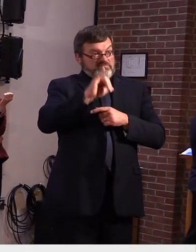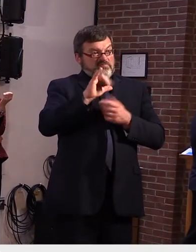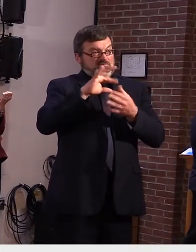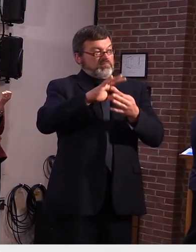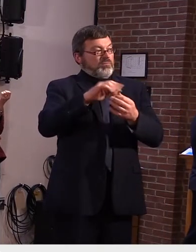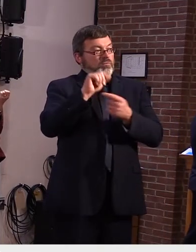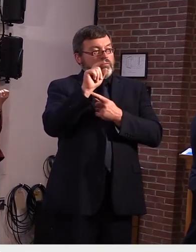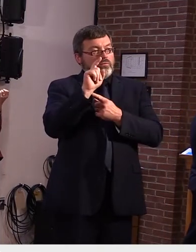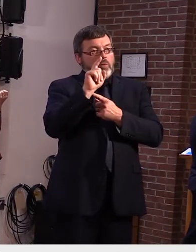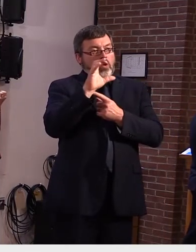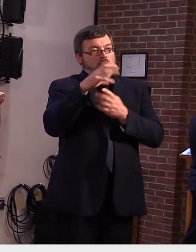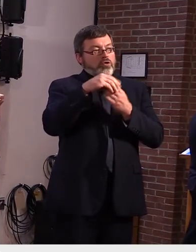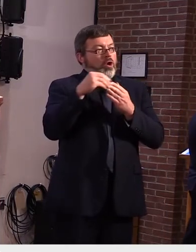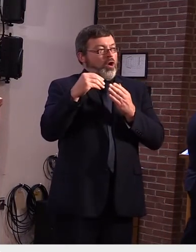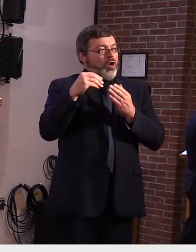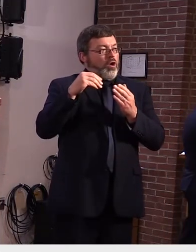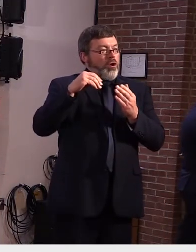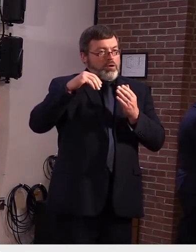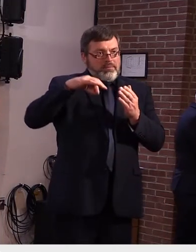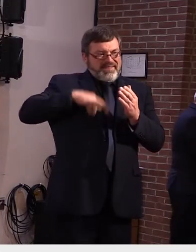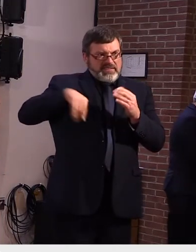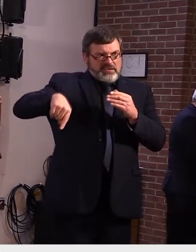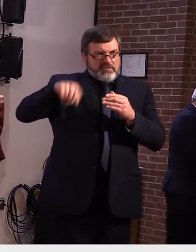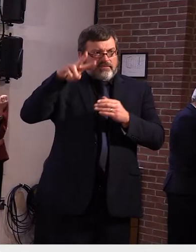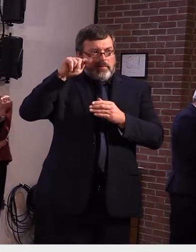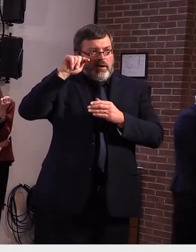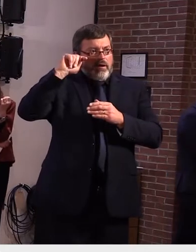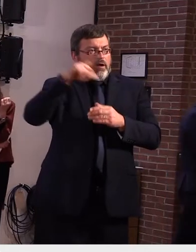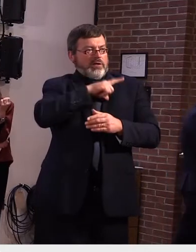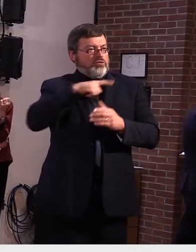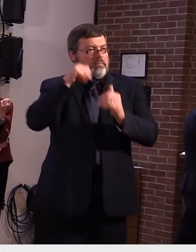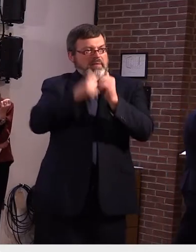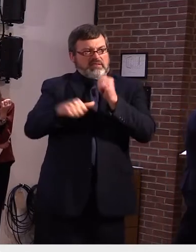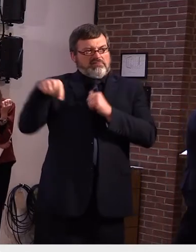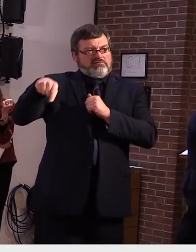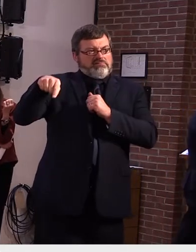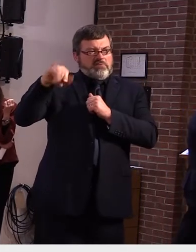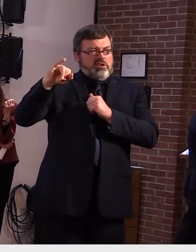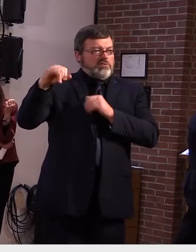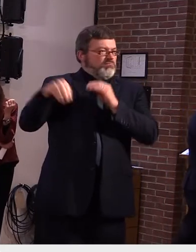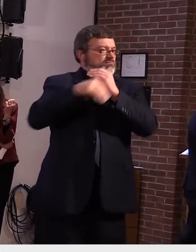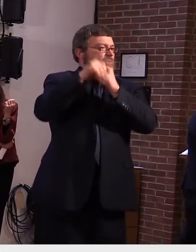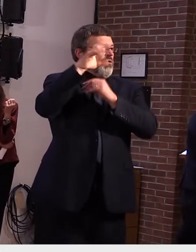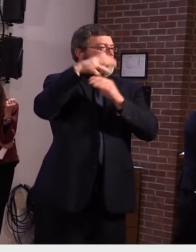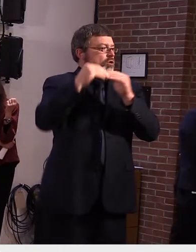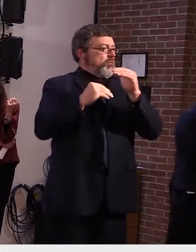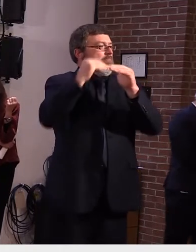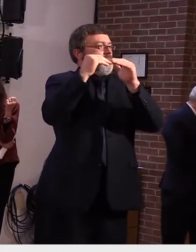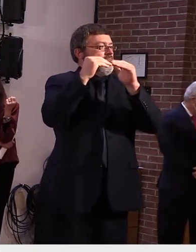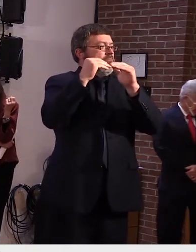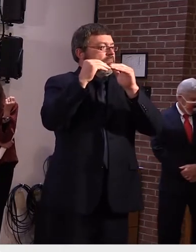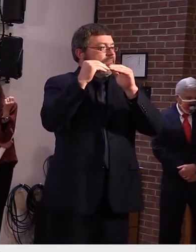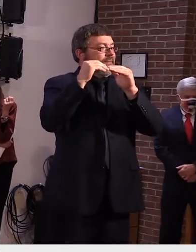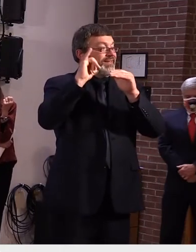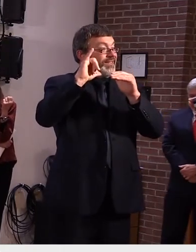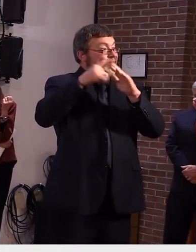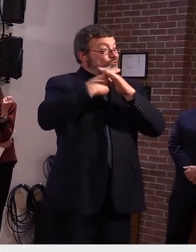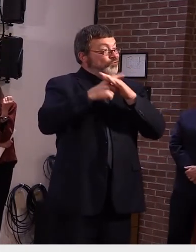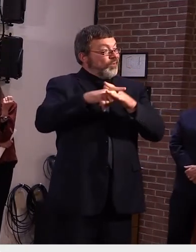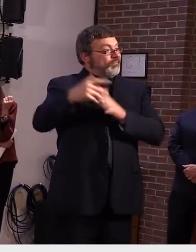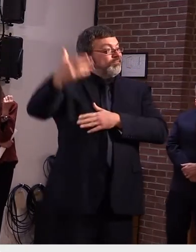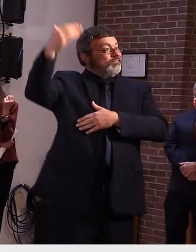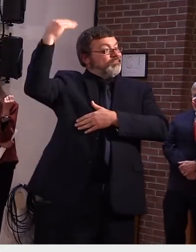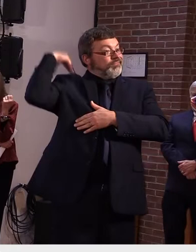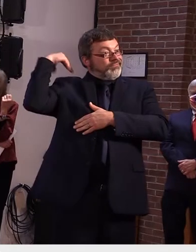legislature um that actually didn't uh it started or went into effect on september 27th however um